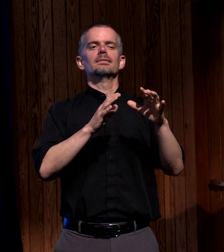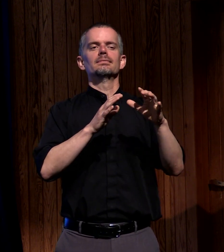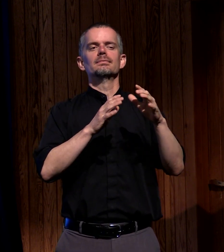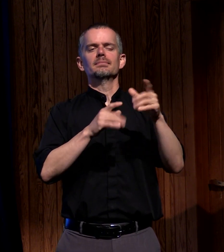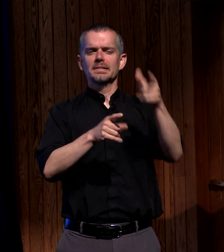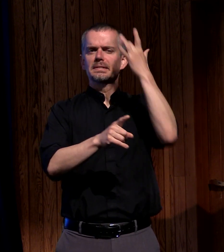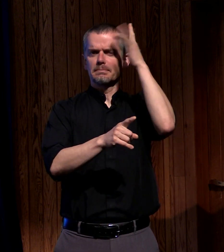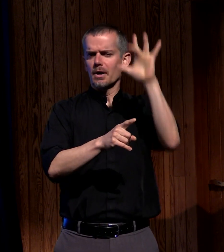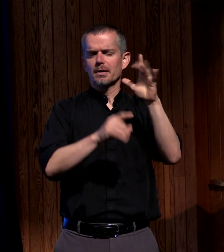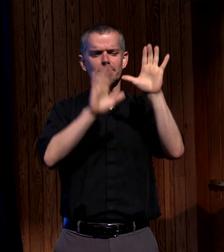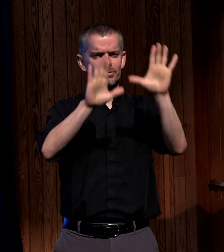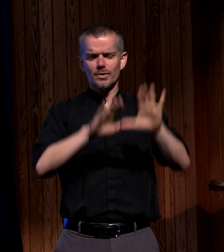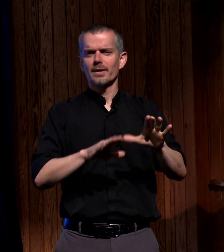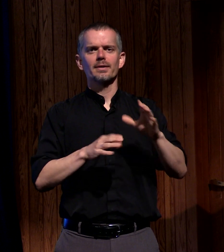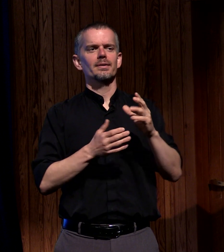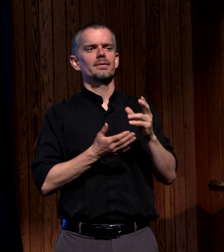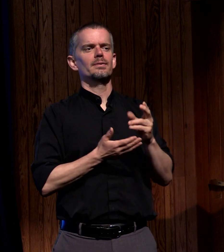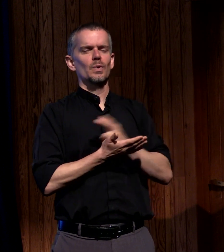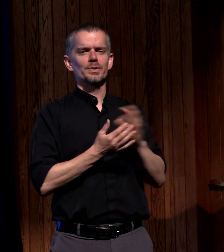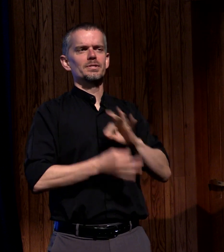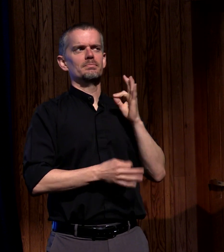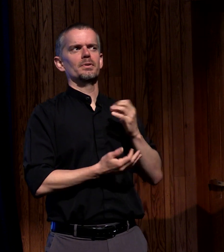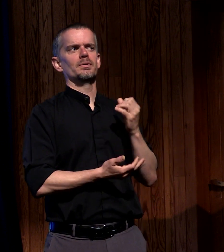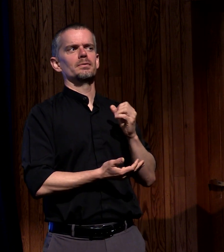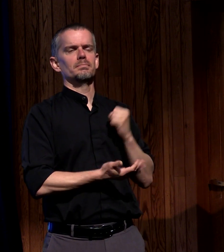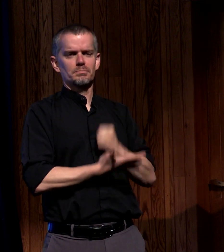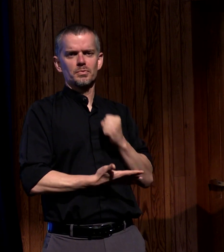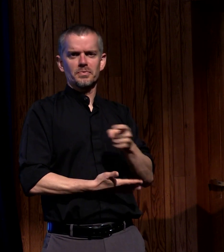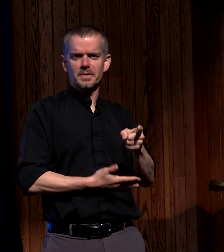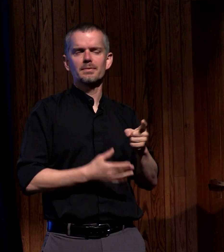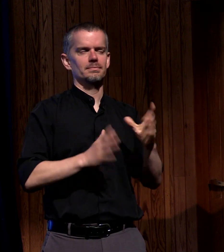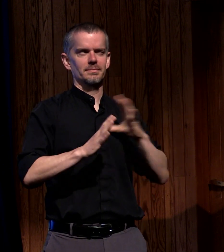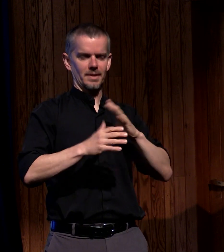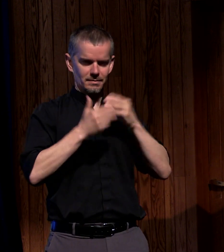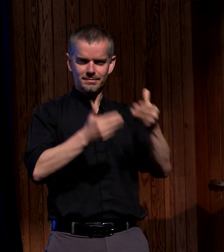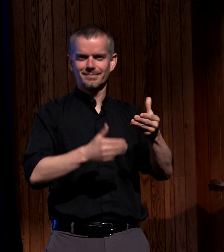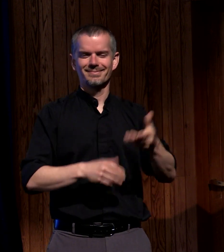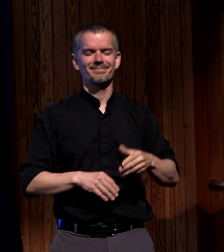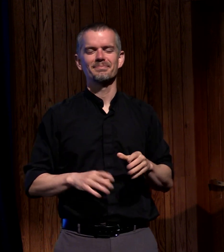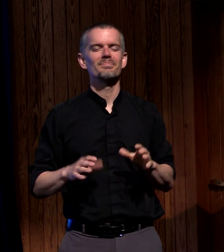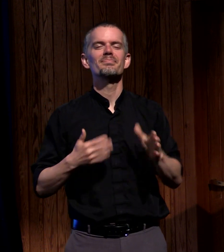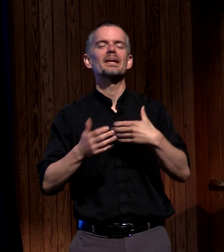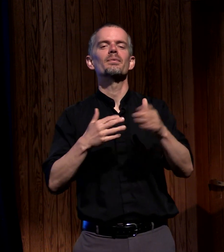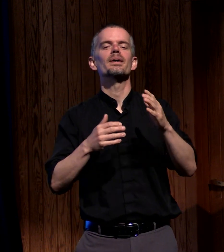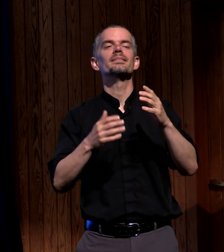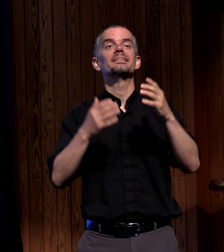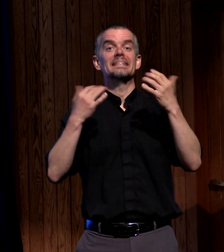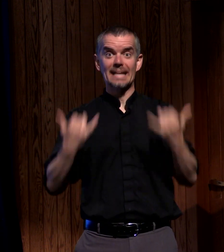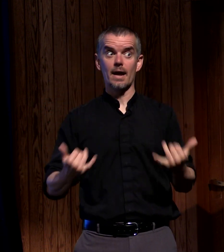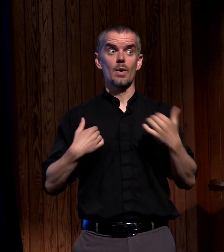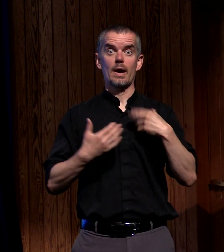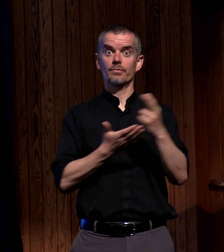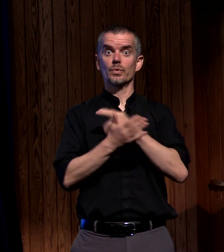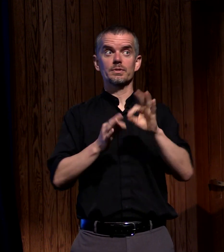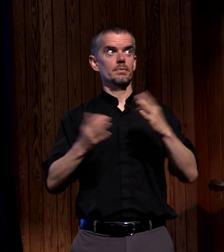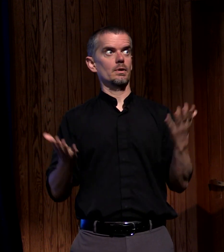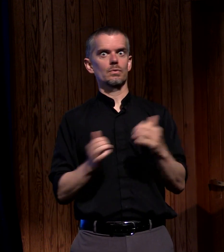continues to confirm it but my point here is that with the coming of the Holy Spirit we get to receive new guidance new